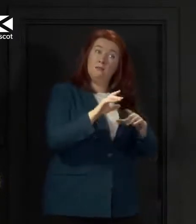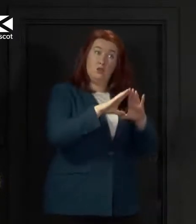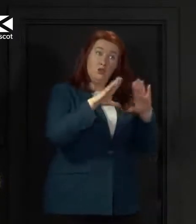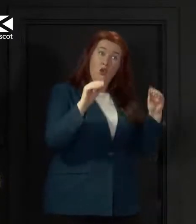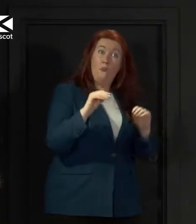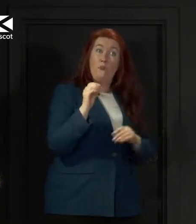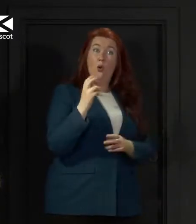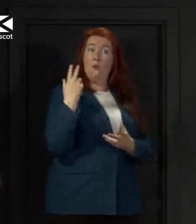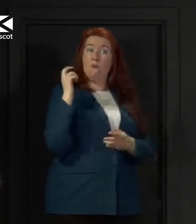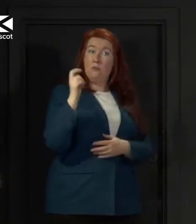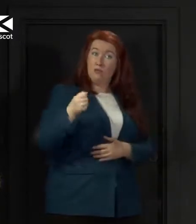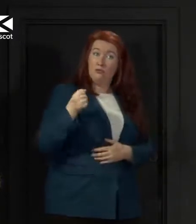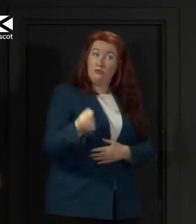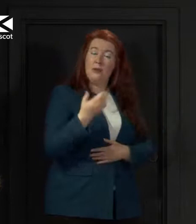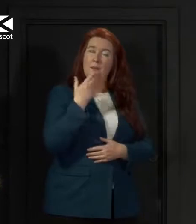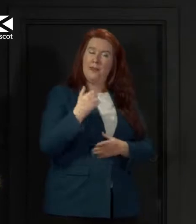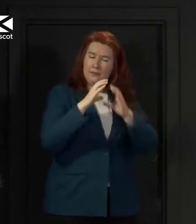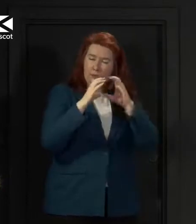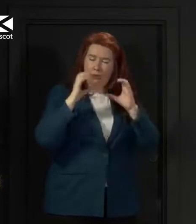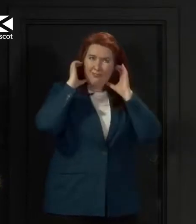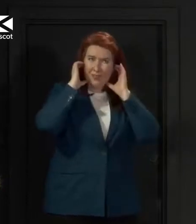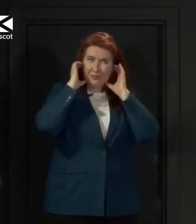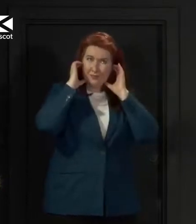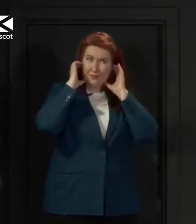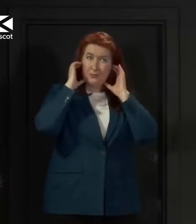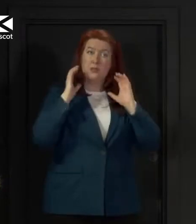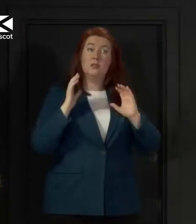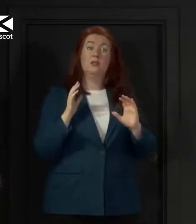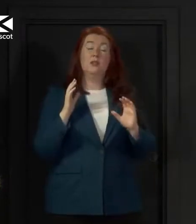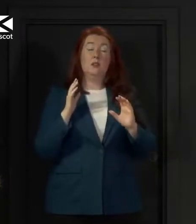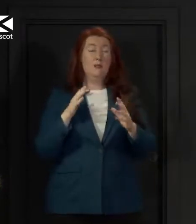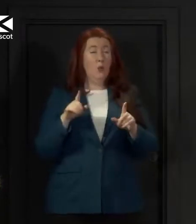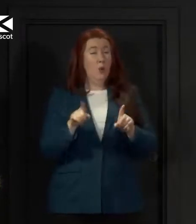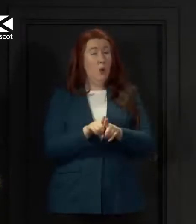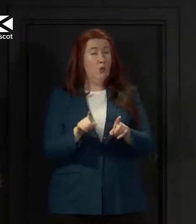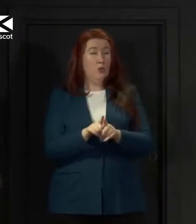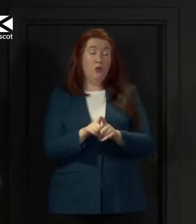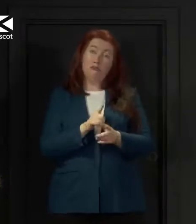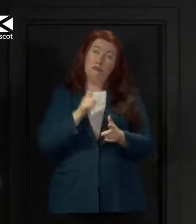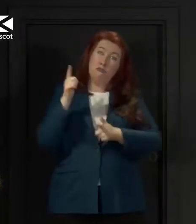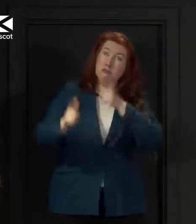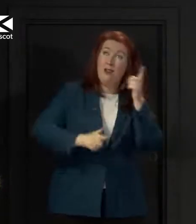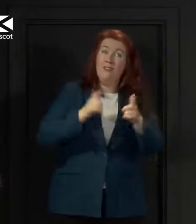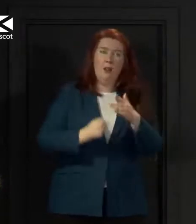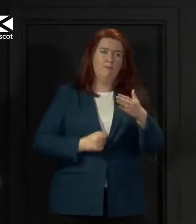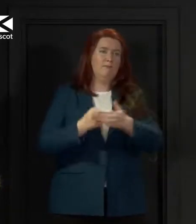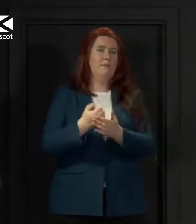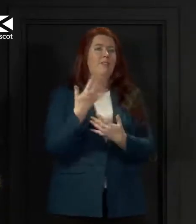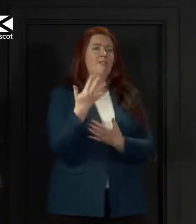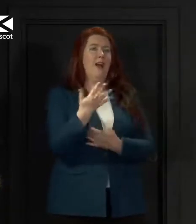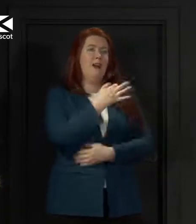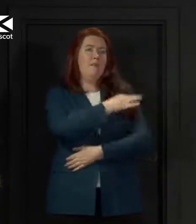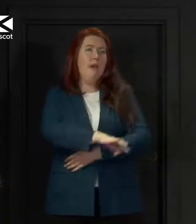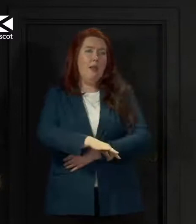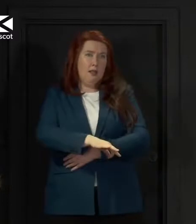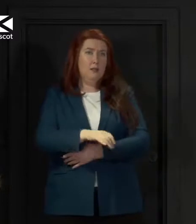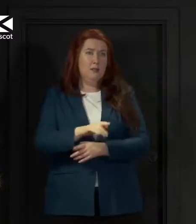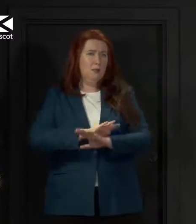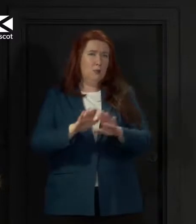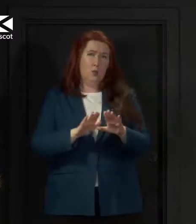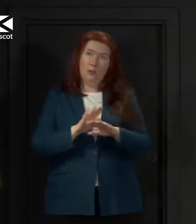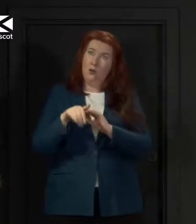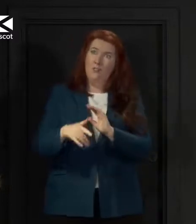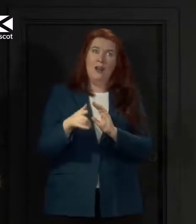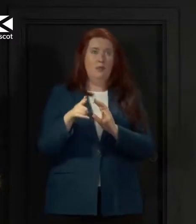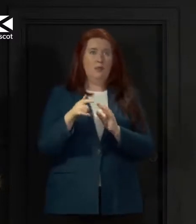transport. Please don't travel more than five miles from your home. And don't crowd beauty spots,